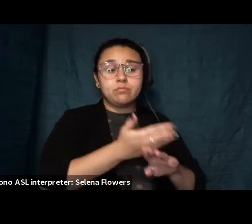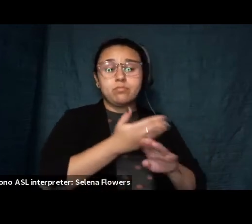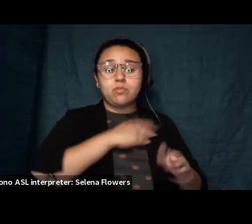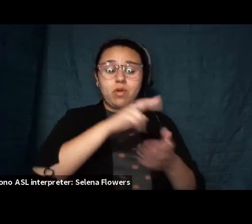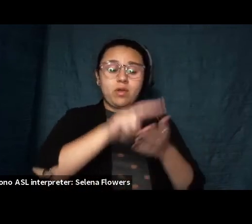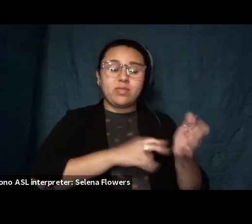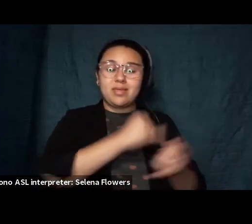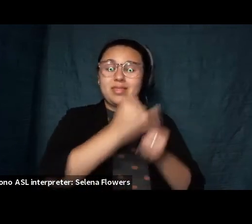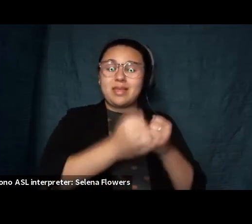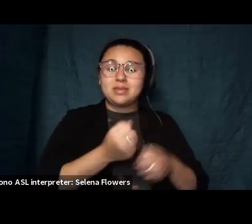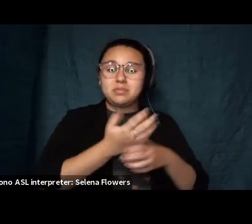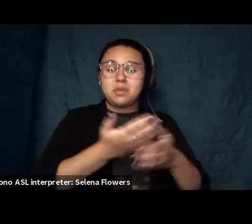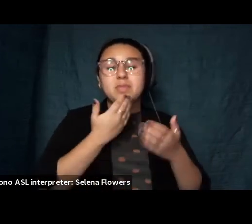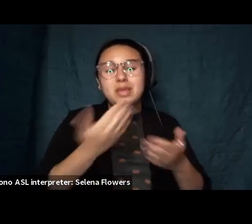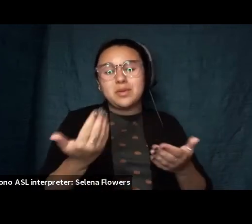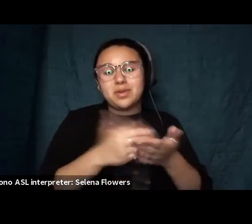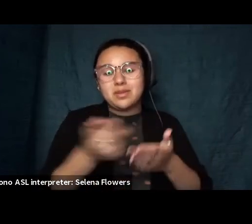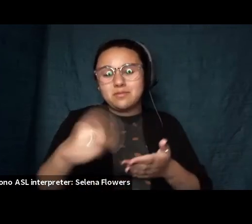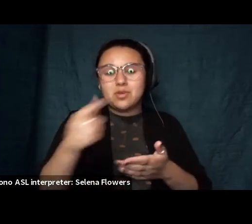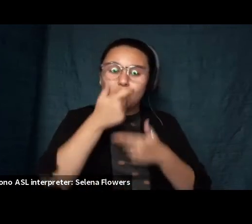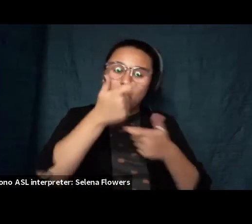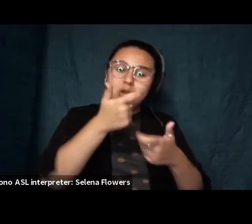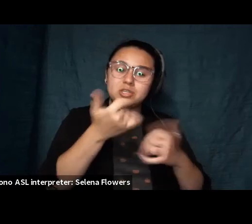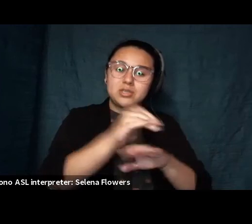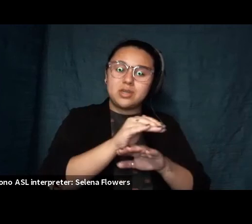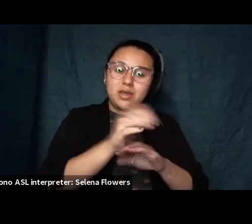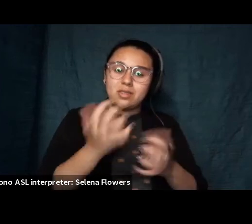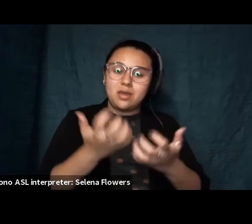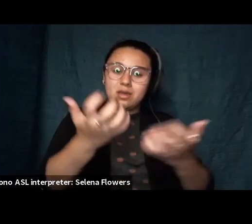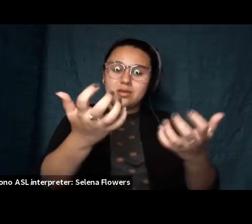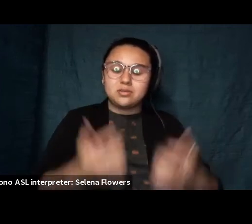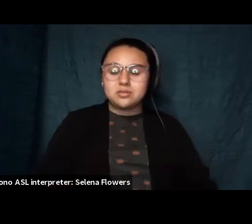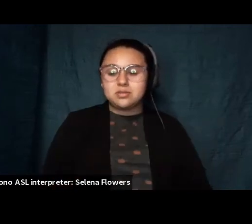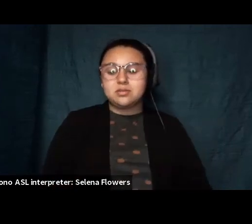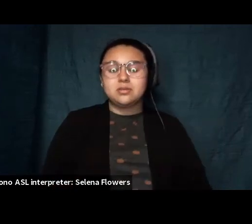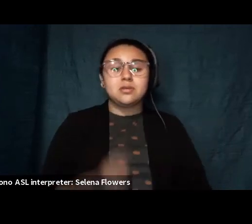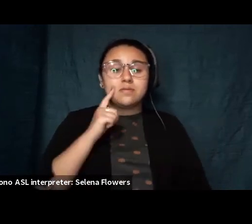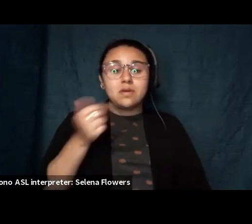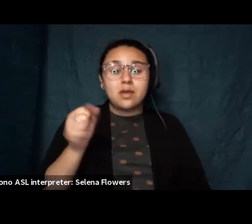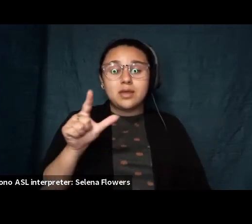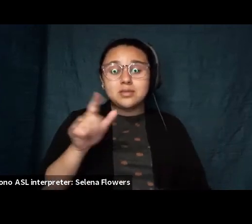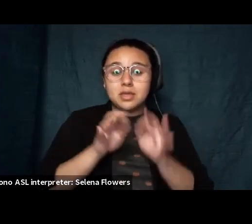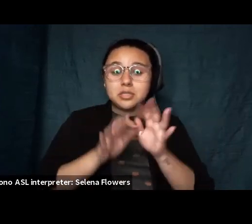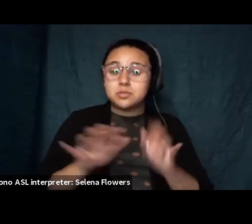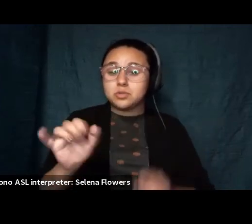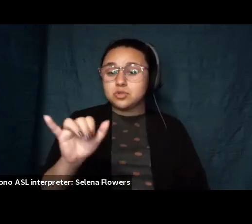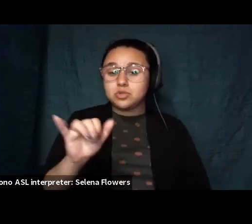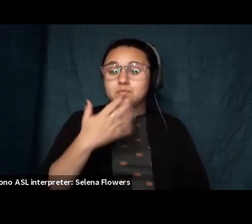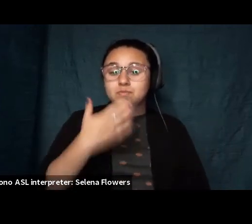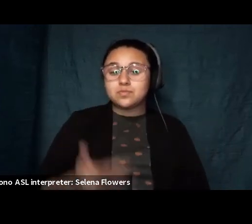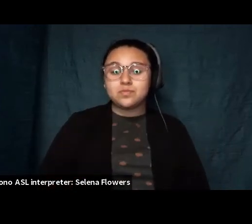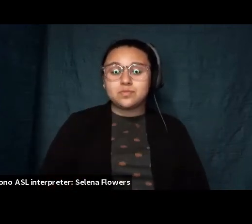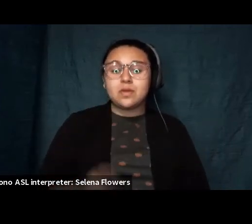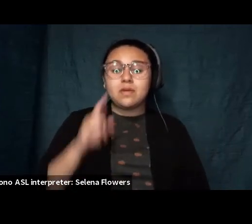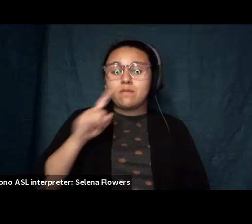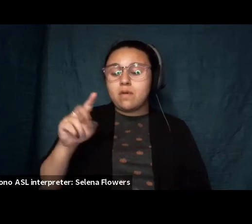again to everyone who joined us tonight in the audience to our asl interpreters to marissa